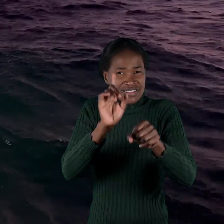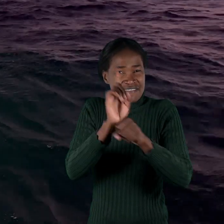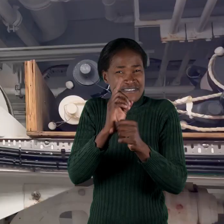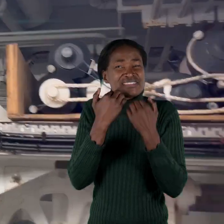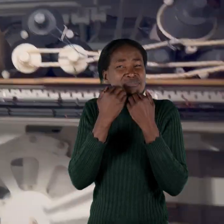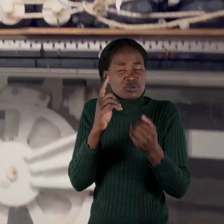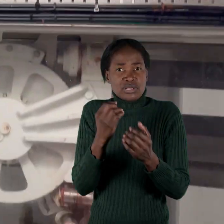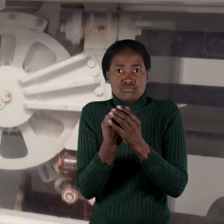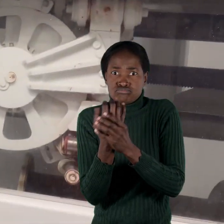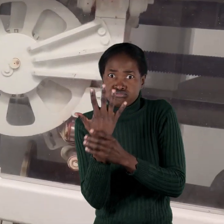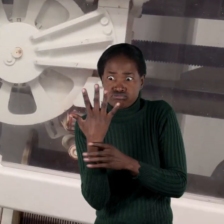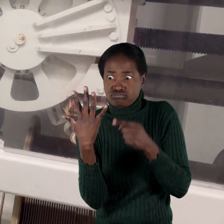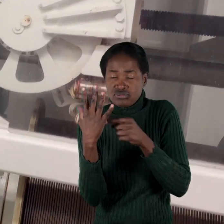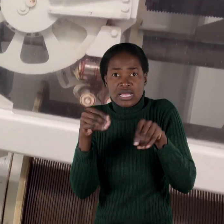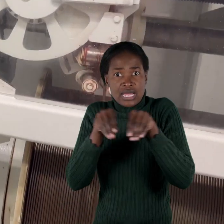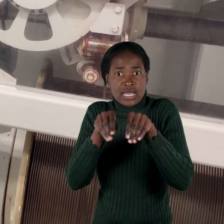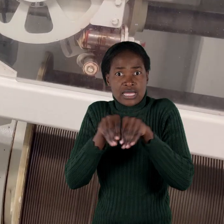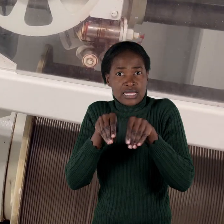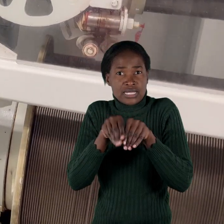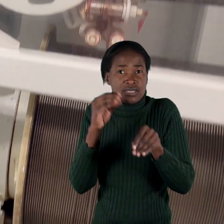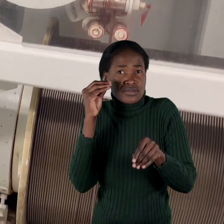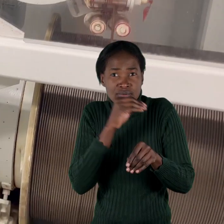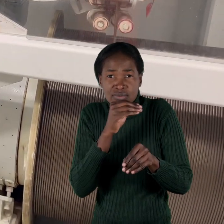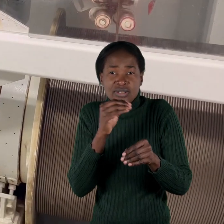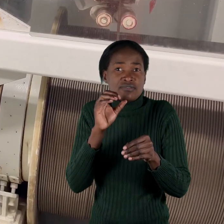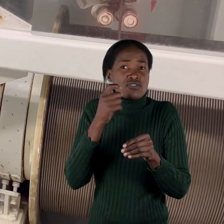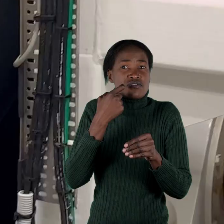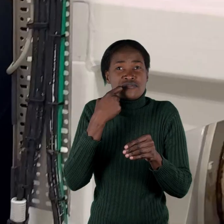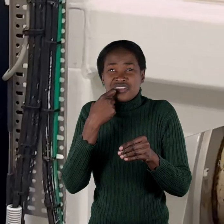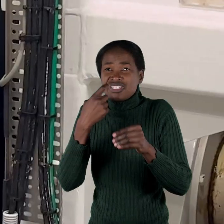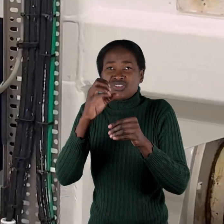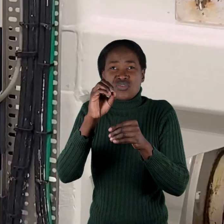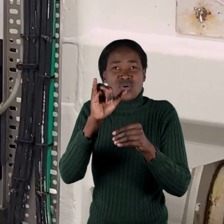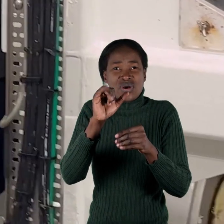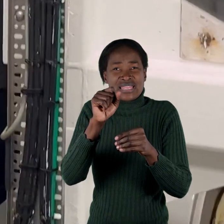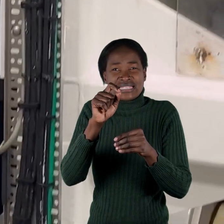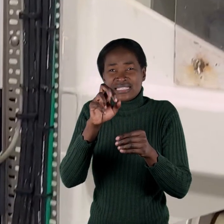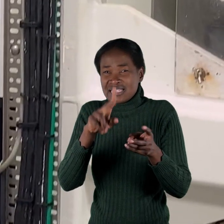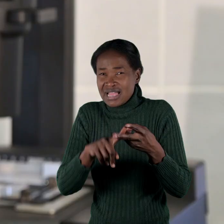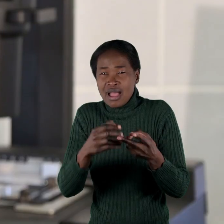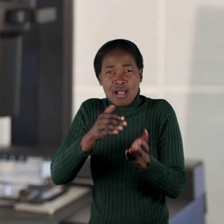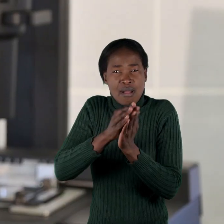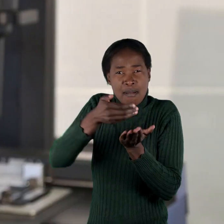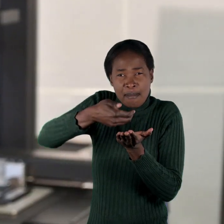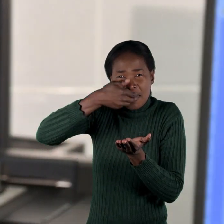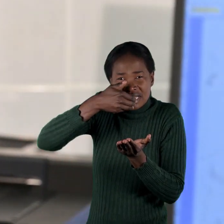As primary producers, they produce food for shellfish such as oysters, mussels, abalons and also